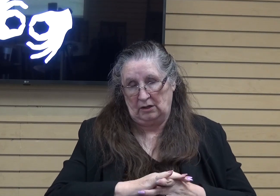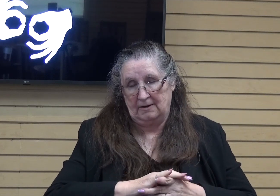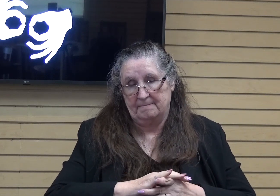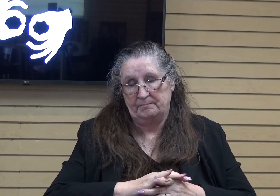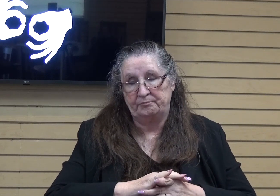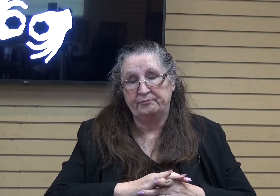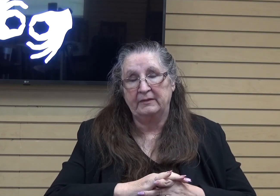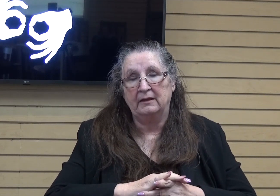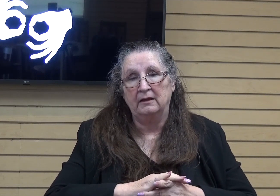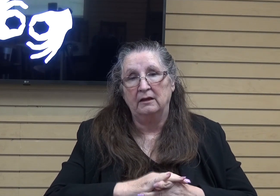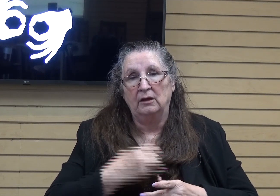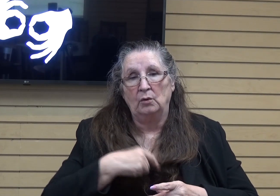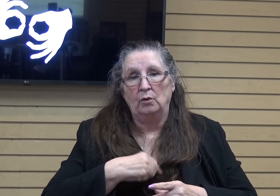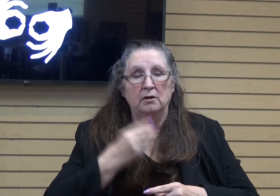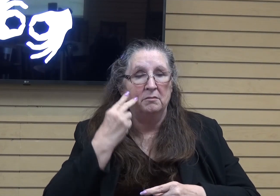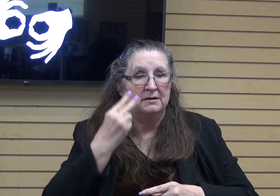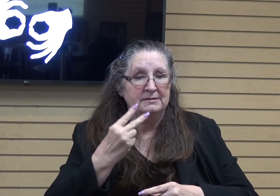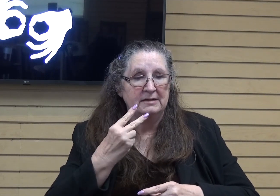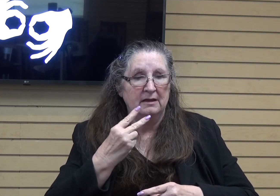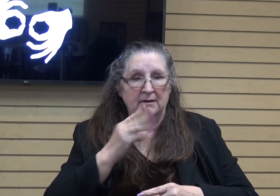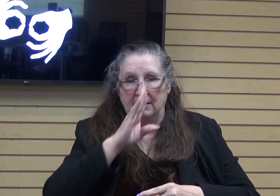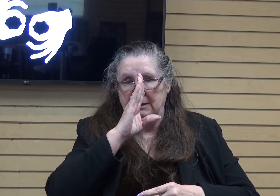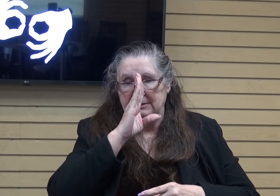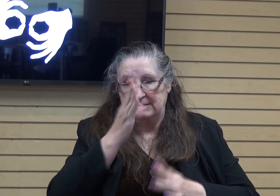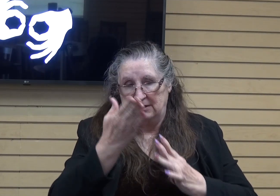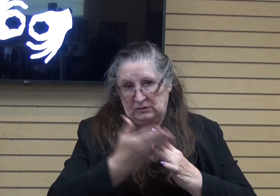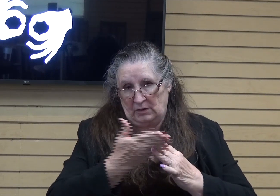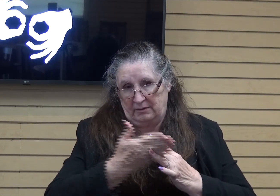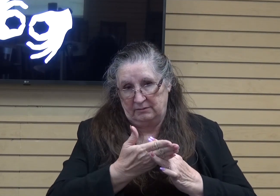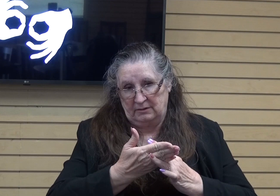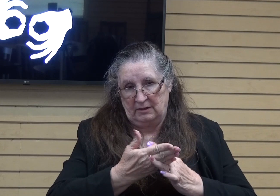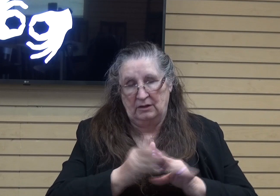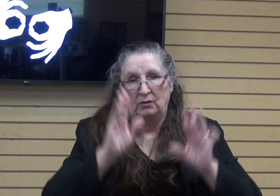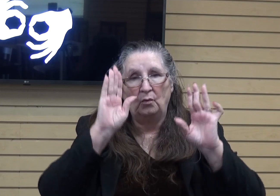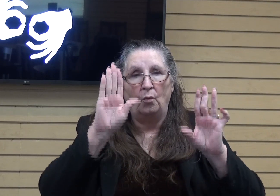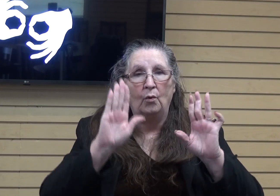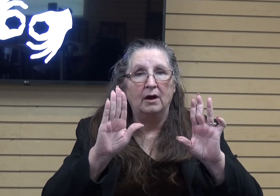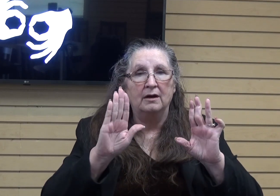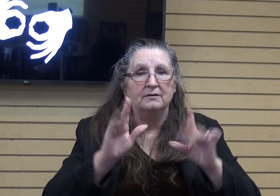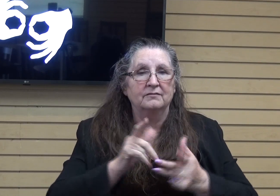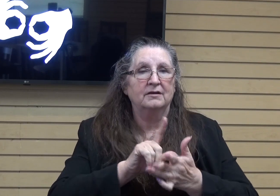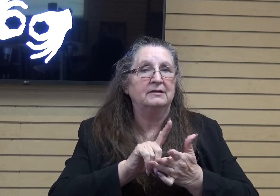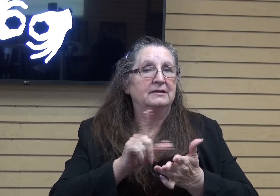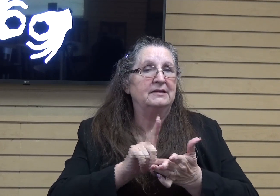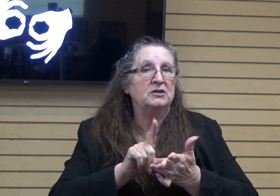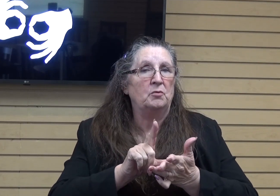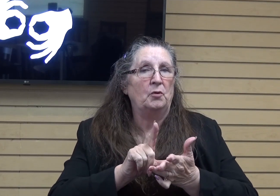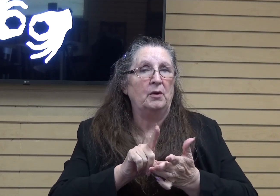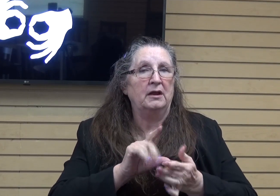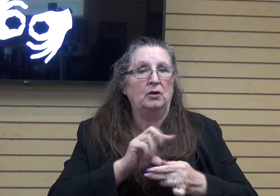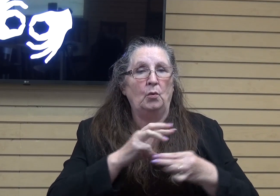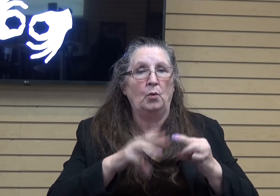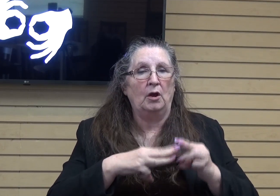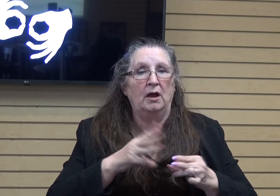being seen as a serious impediment to the wonderful and liberated world that people want to create now.